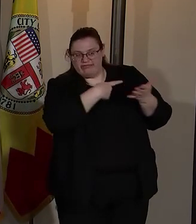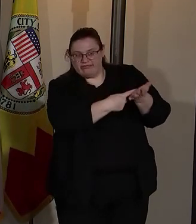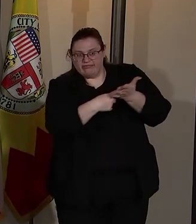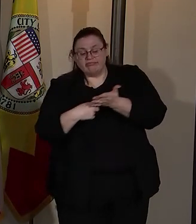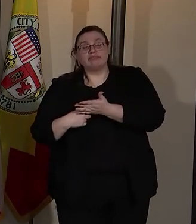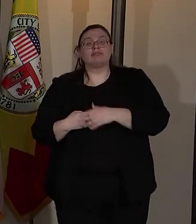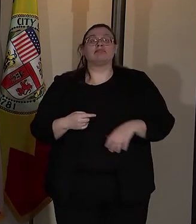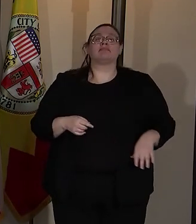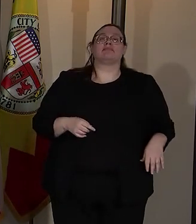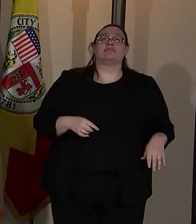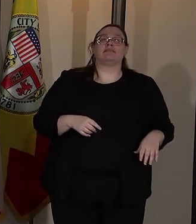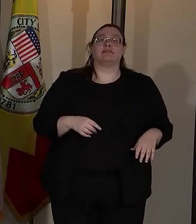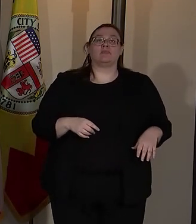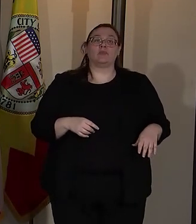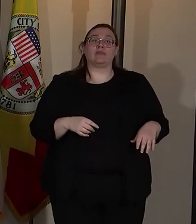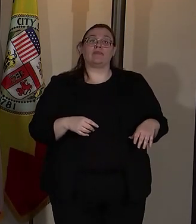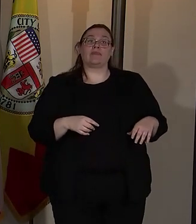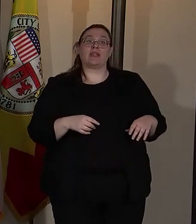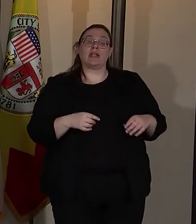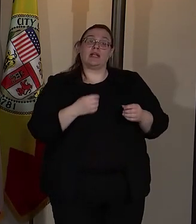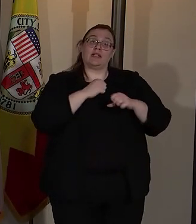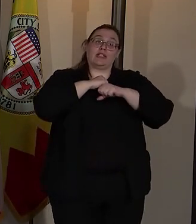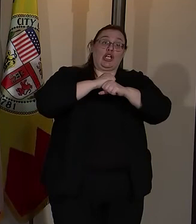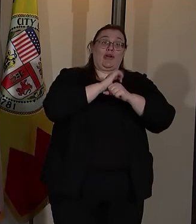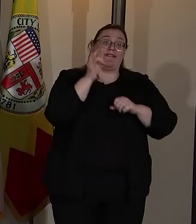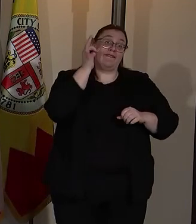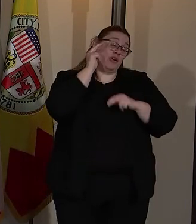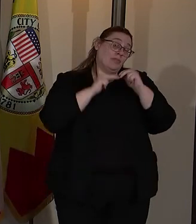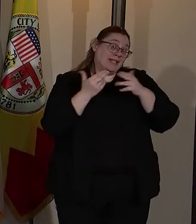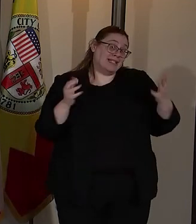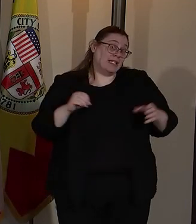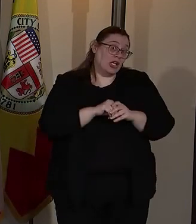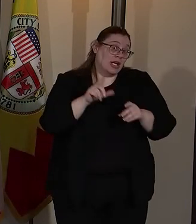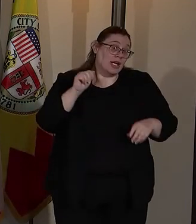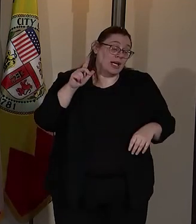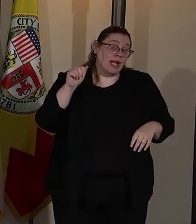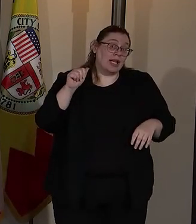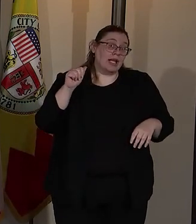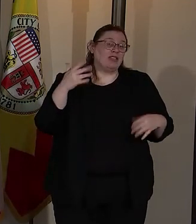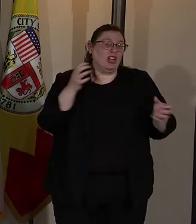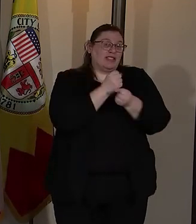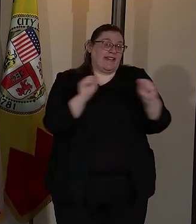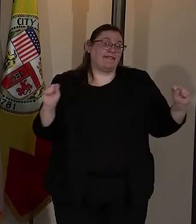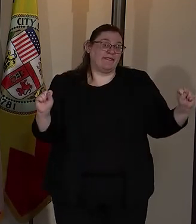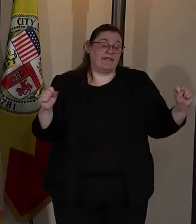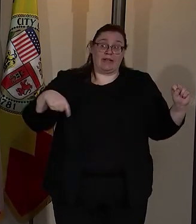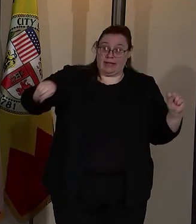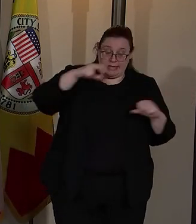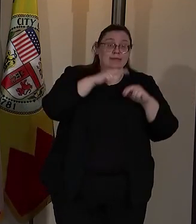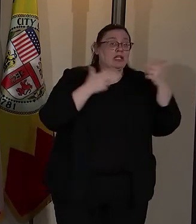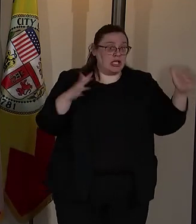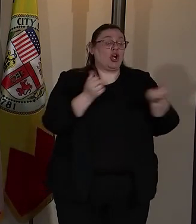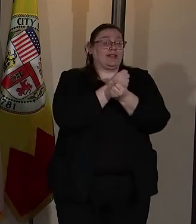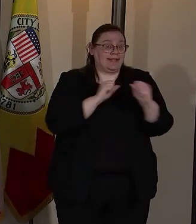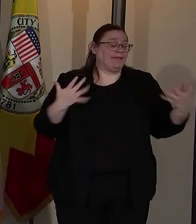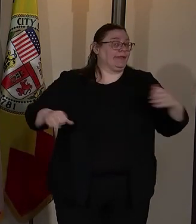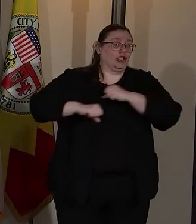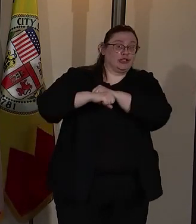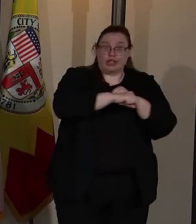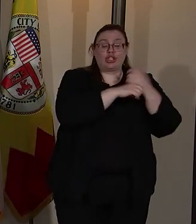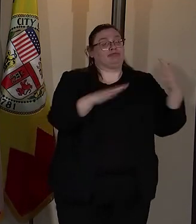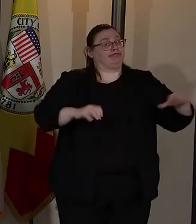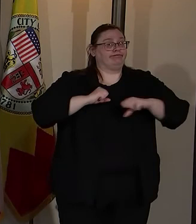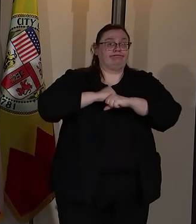The security of federal buildings here in Los Angeles are safe. These buildings are safe, they're secure, they're